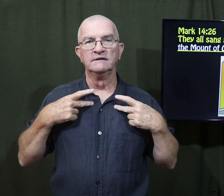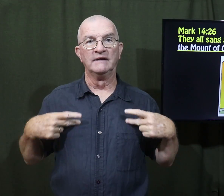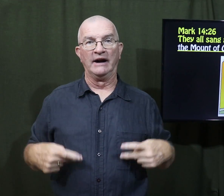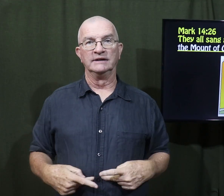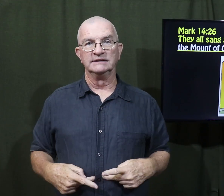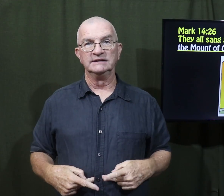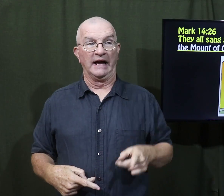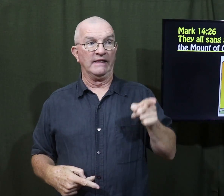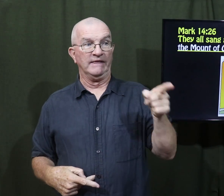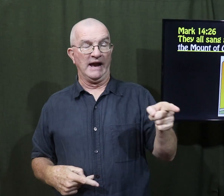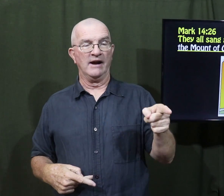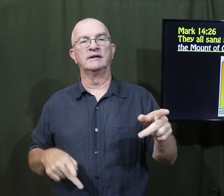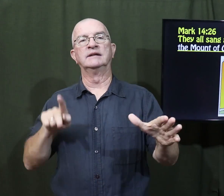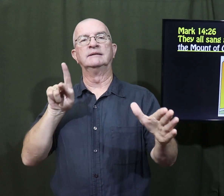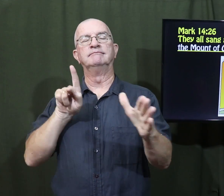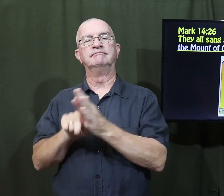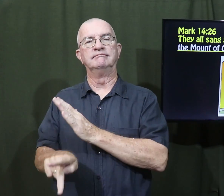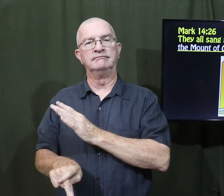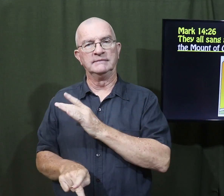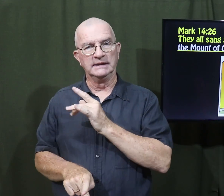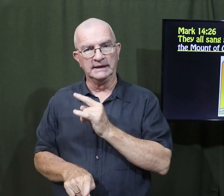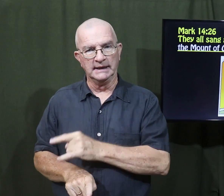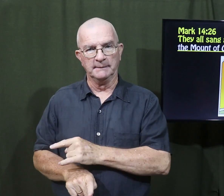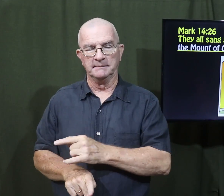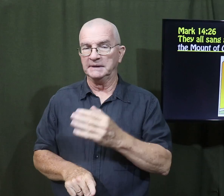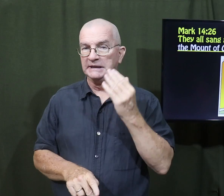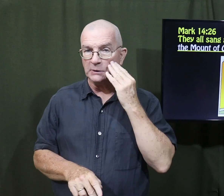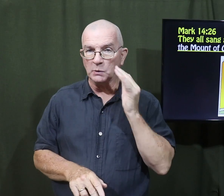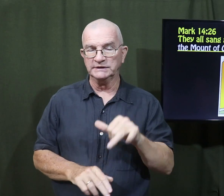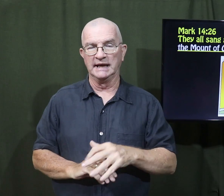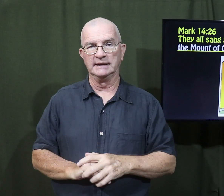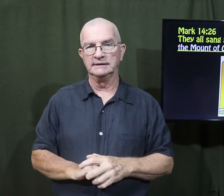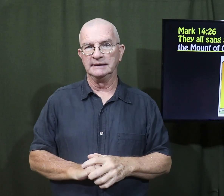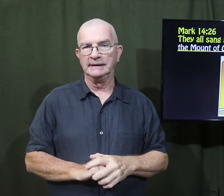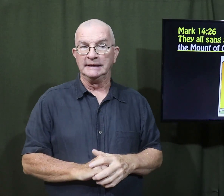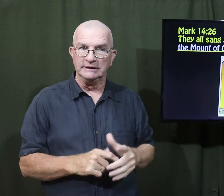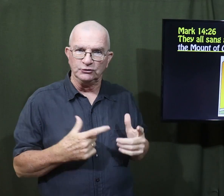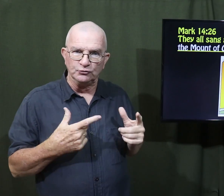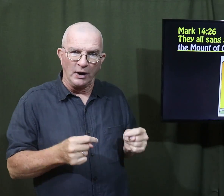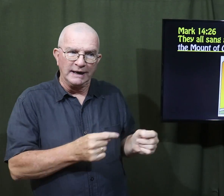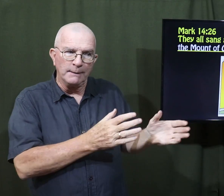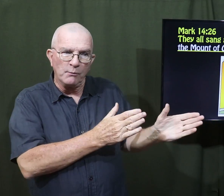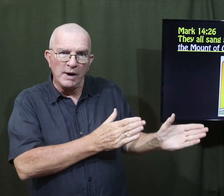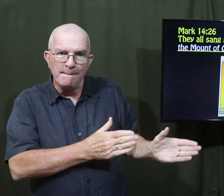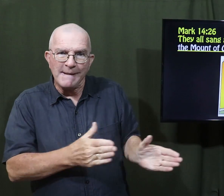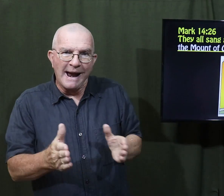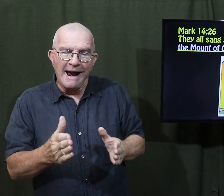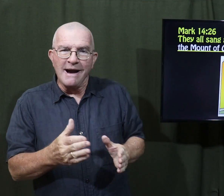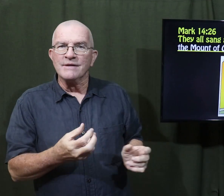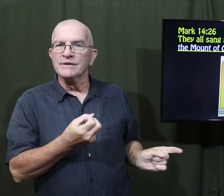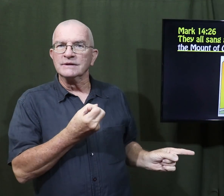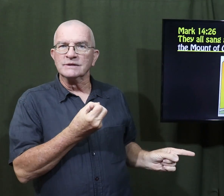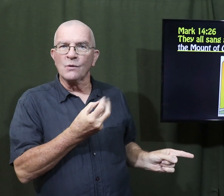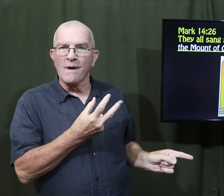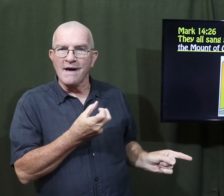and given over to the Pharisees and they would kill Him. He knew that. He's trying to prepare